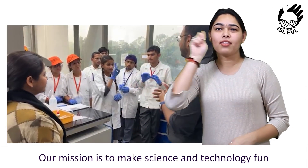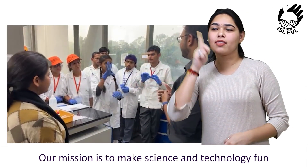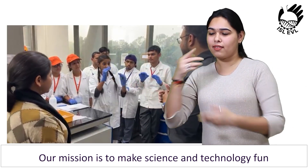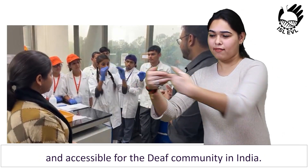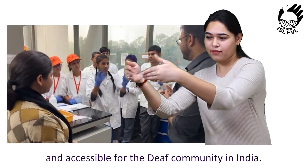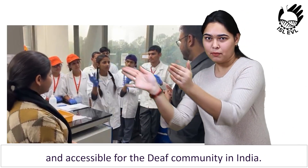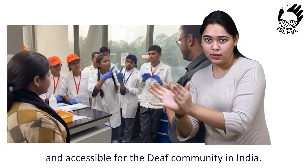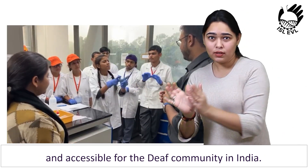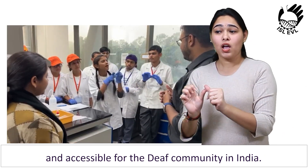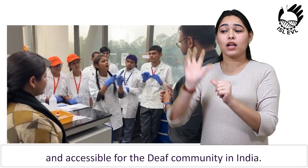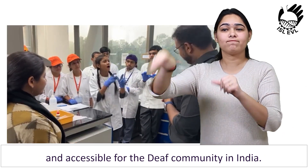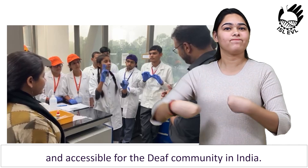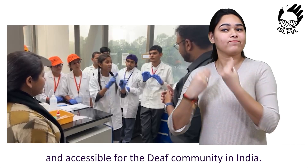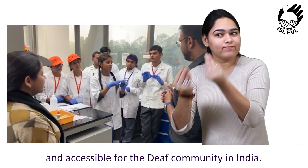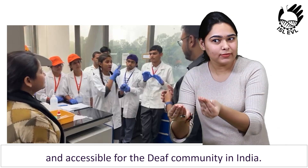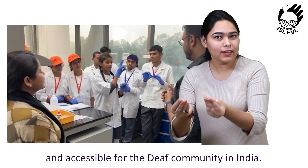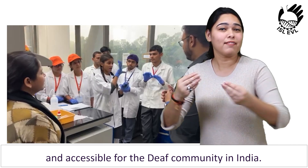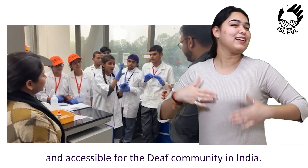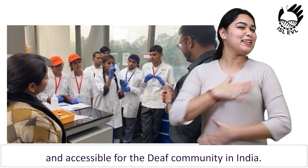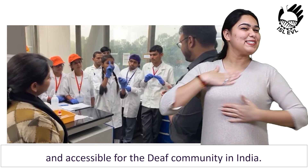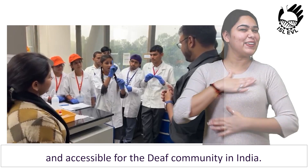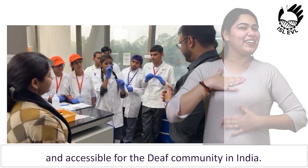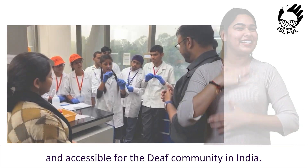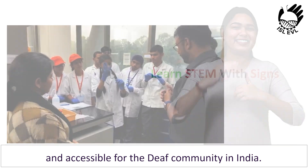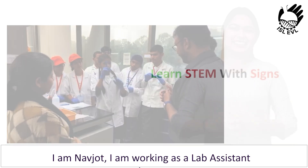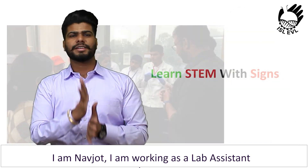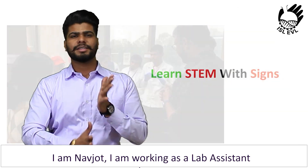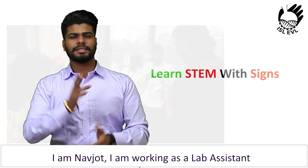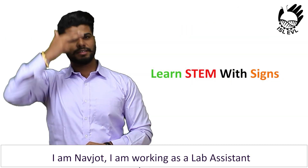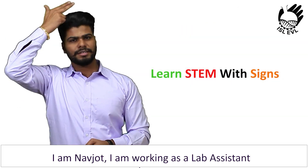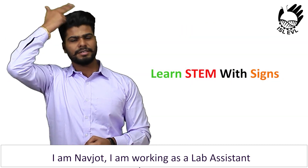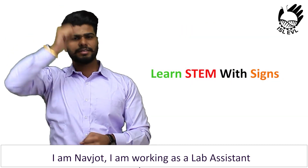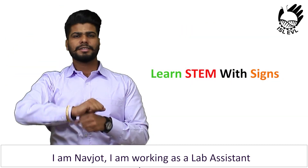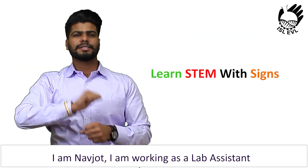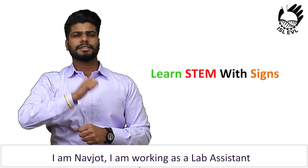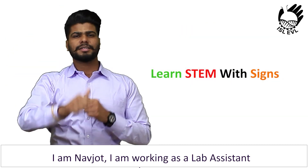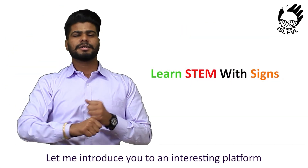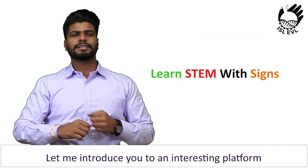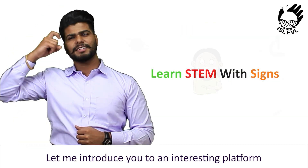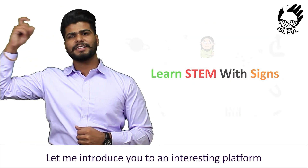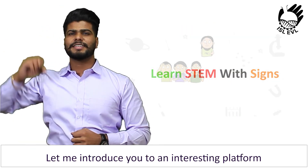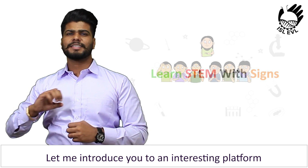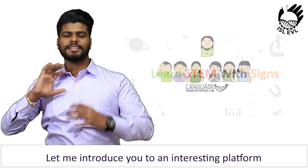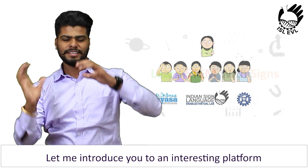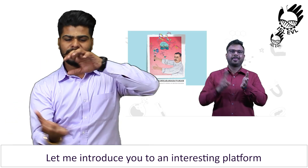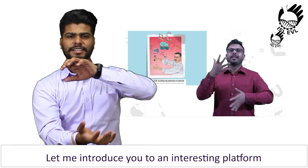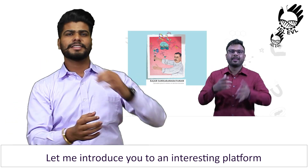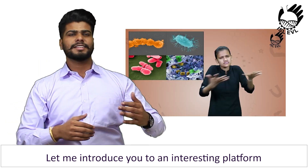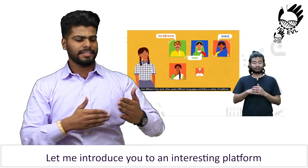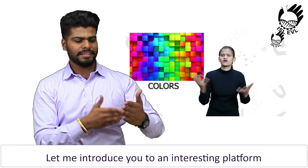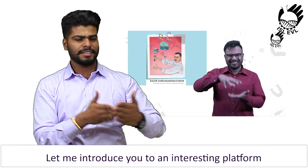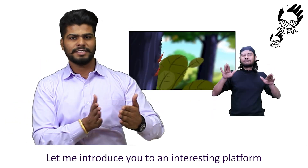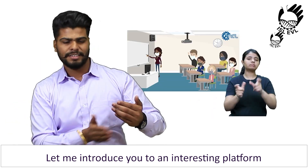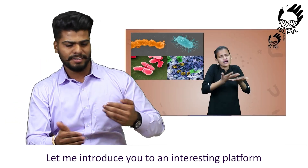mission is to make science and technology fun and accessible for deaf community in India. I am Navjot, I am working as a